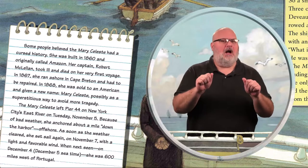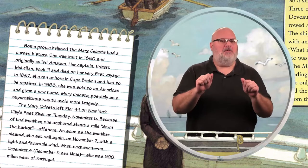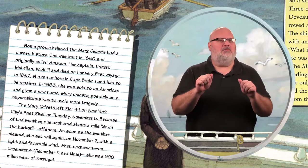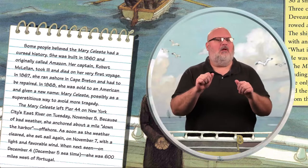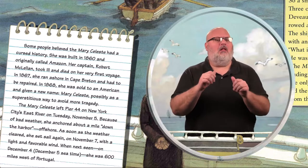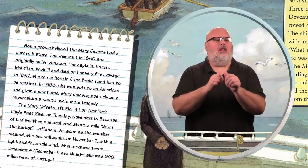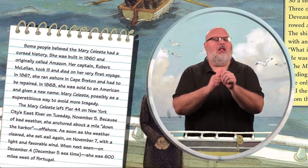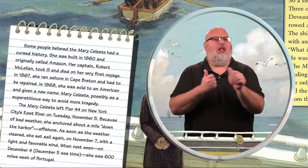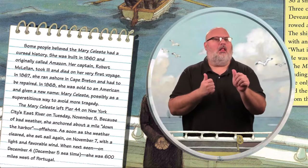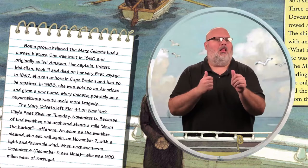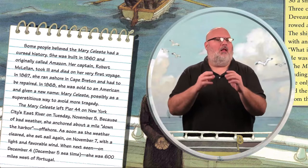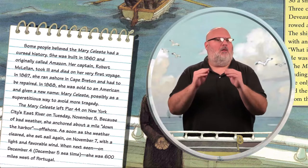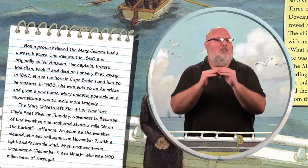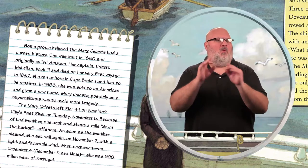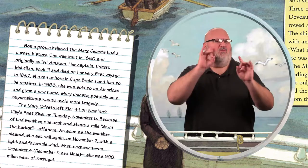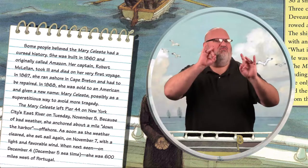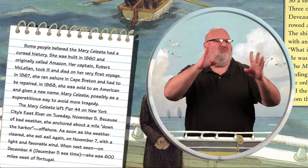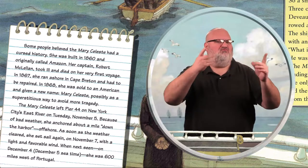to avoid more tragedy.